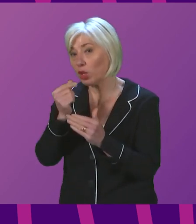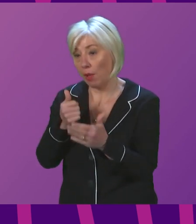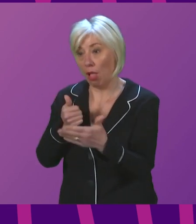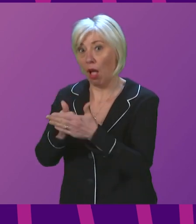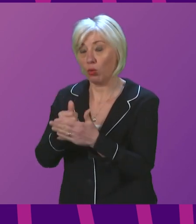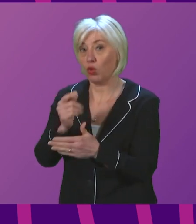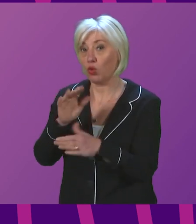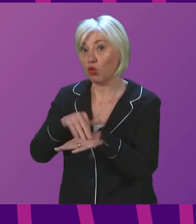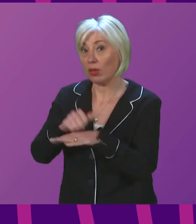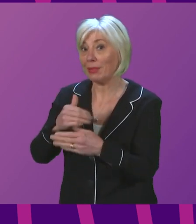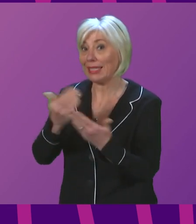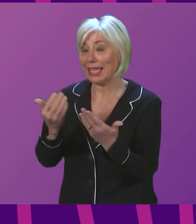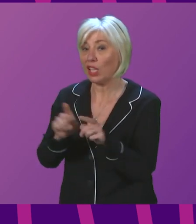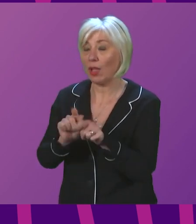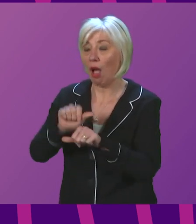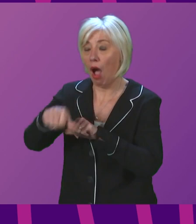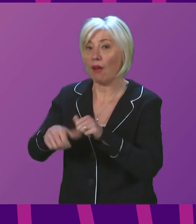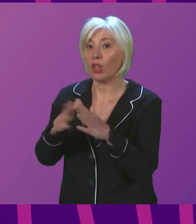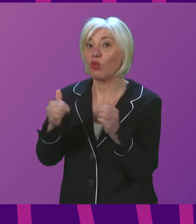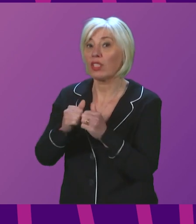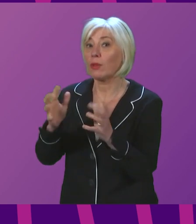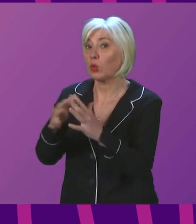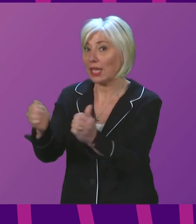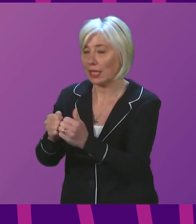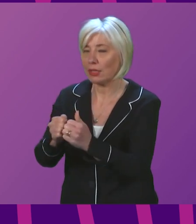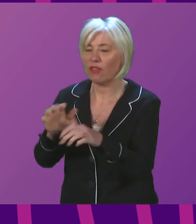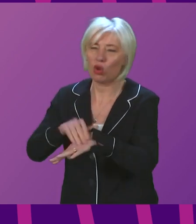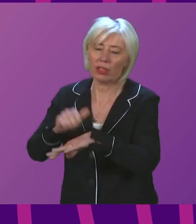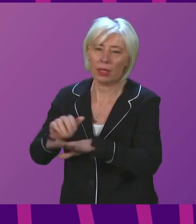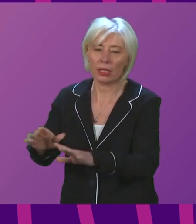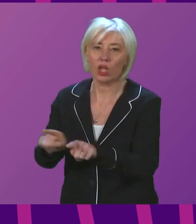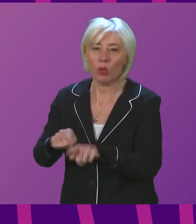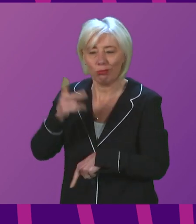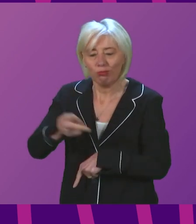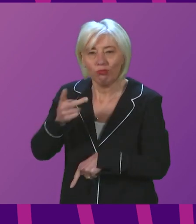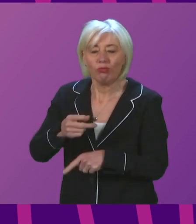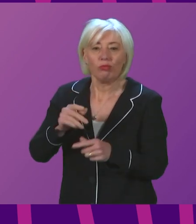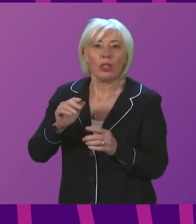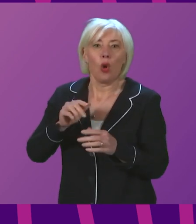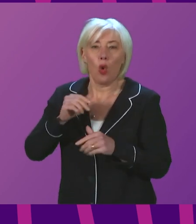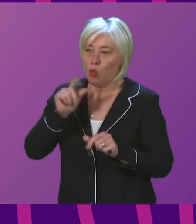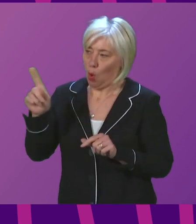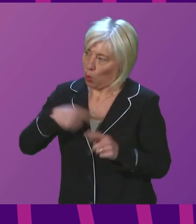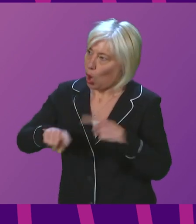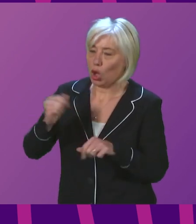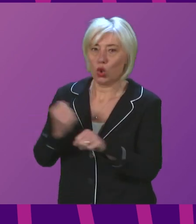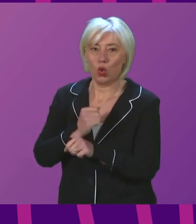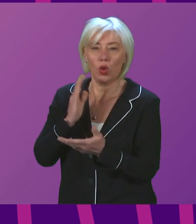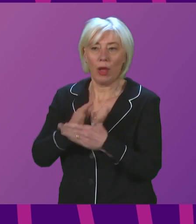Christmas Day and then again after this Christmas weekend and also reiterate the steps we can all take to make family celebrations this weekend